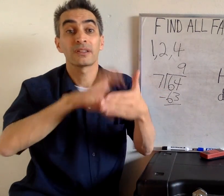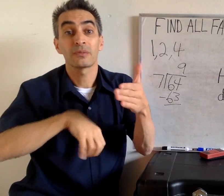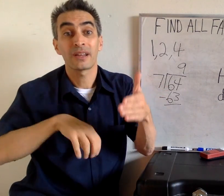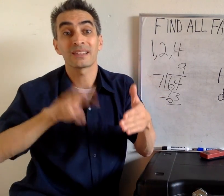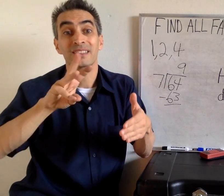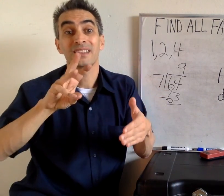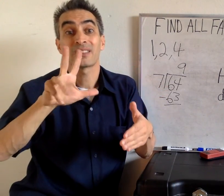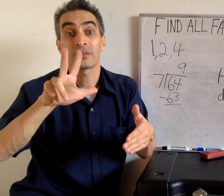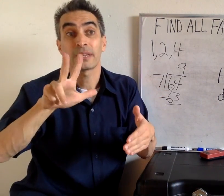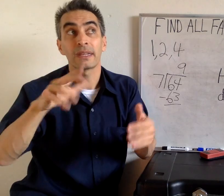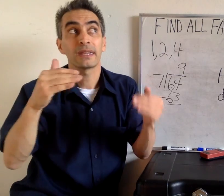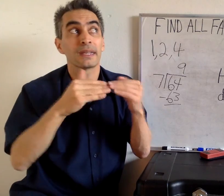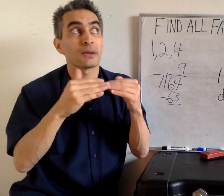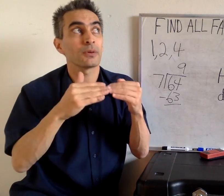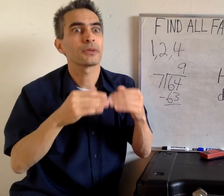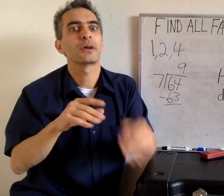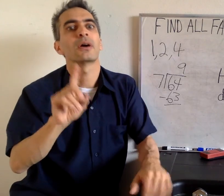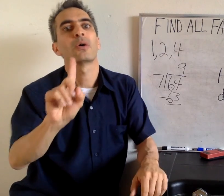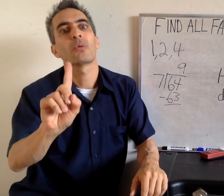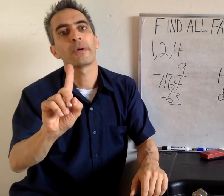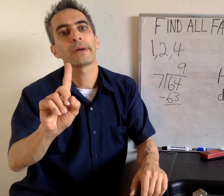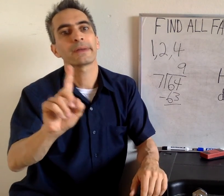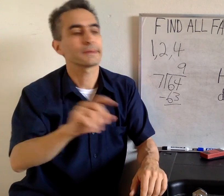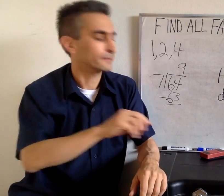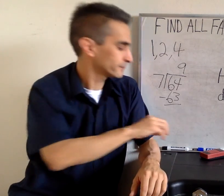64 minus 63. And that equals 1.